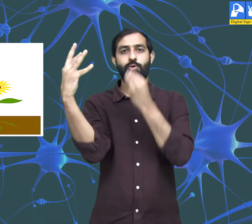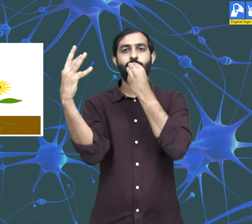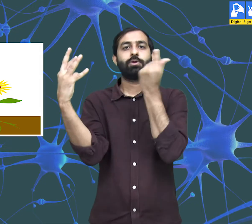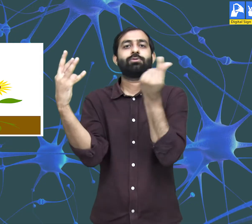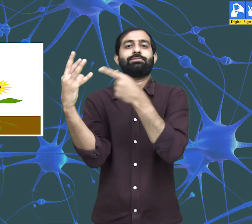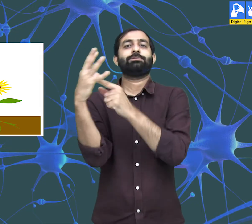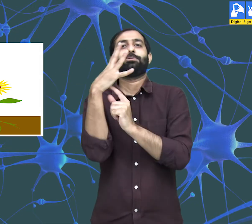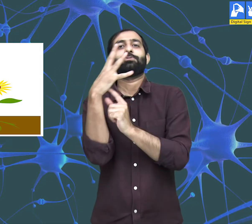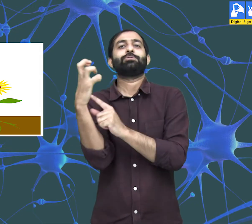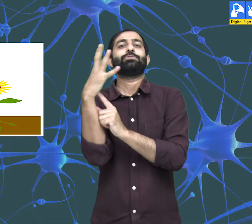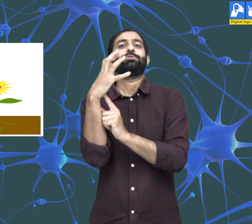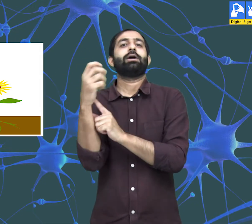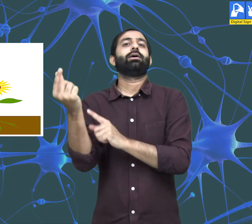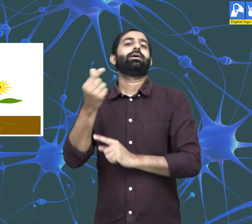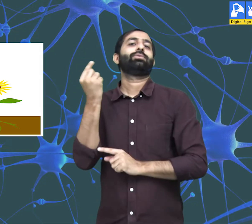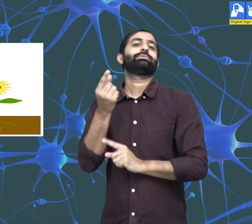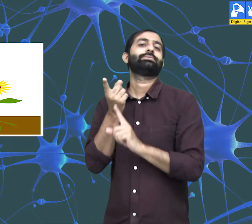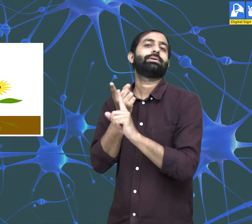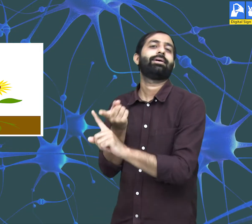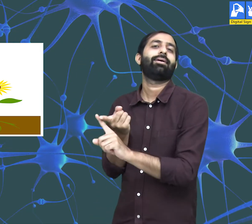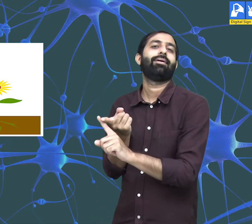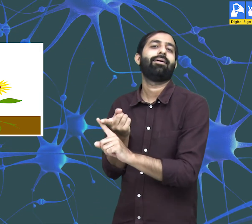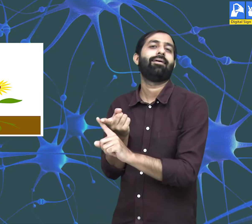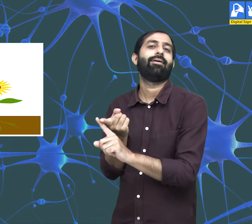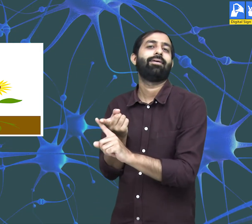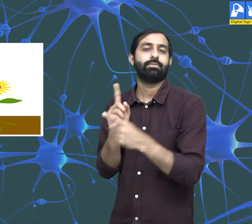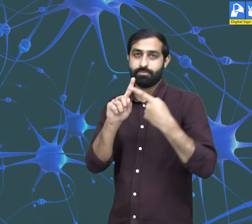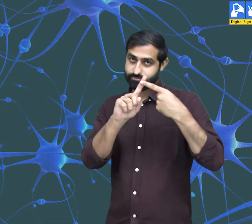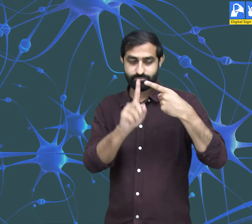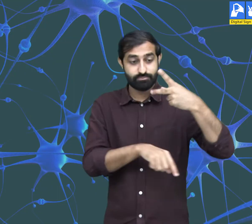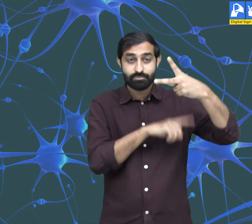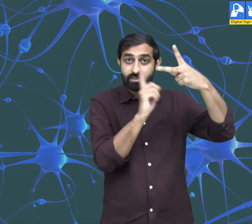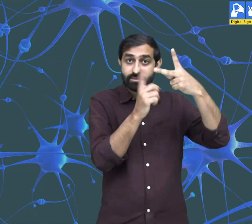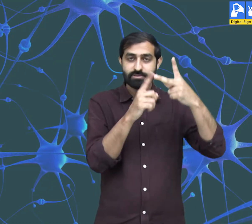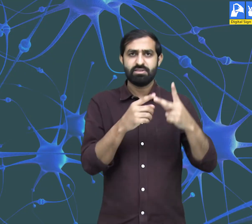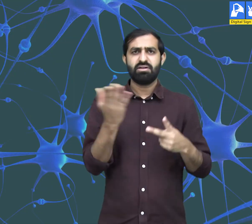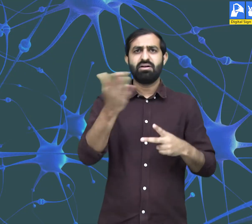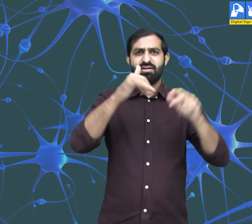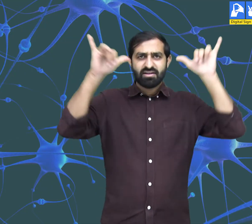They need sunlight to make their own food. Second example,